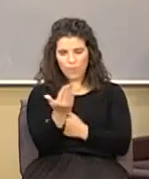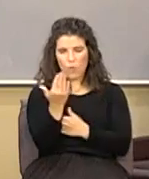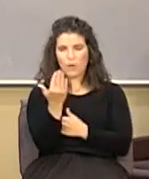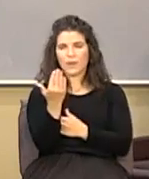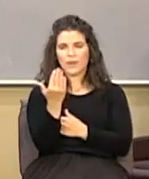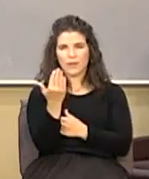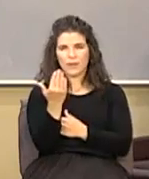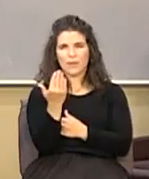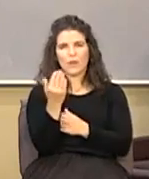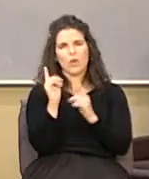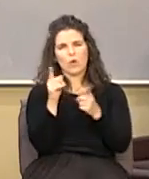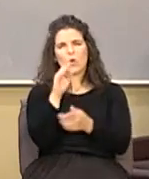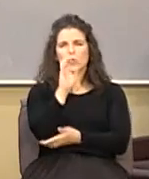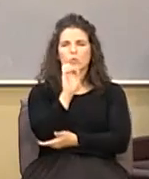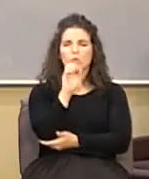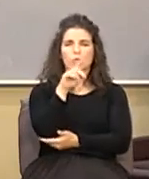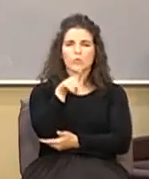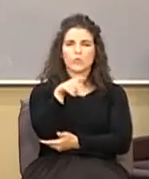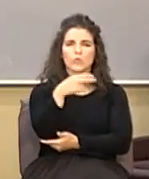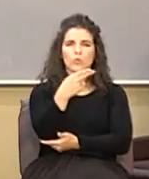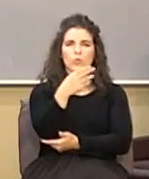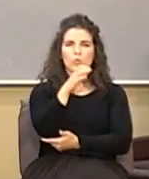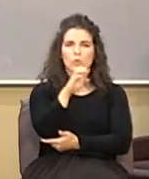Turn with me to Ephesians chapter 6.